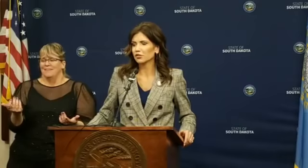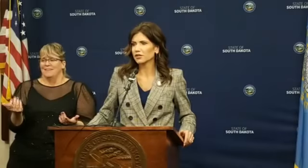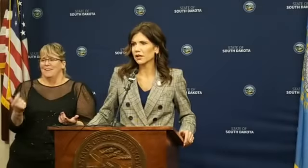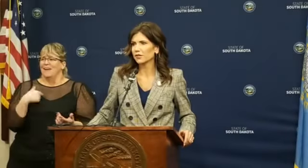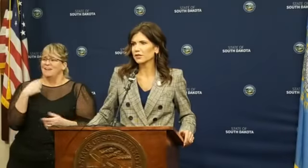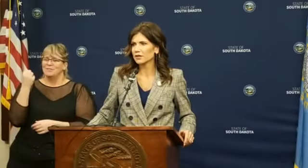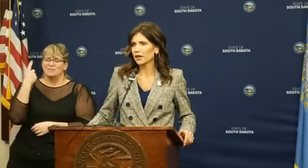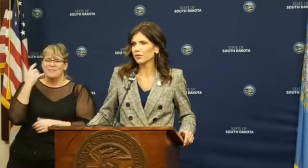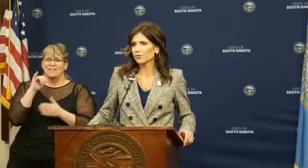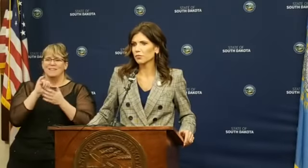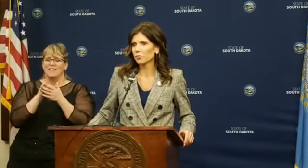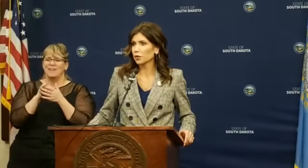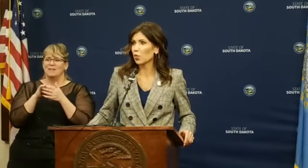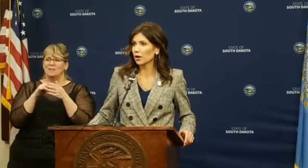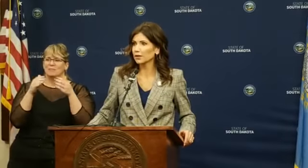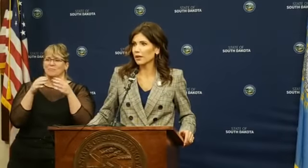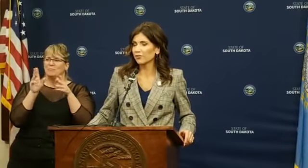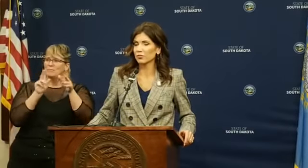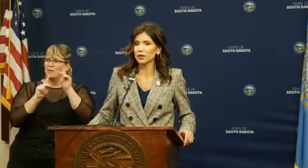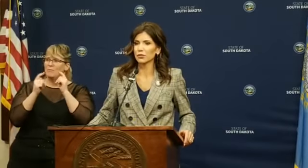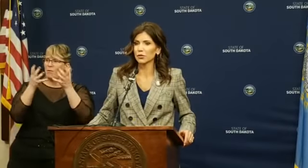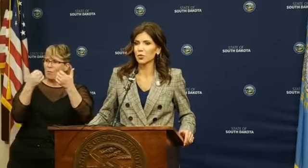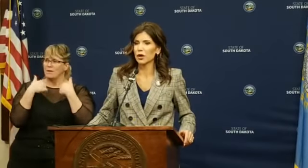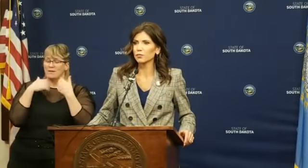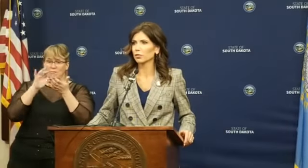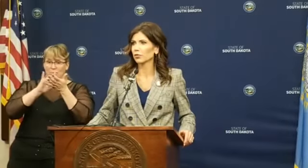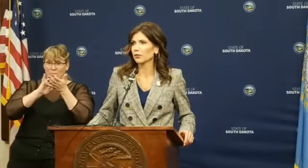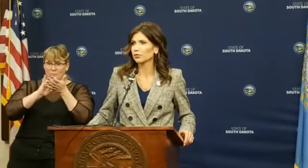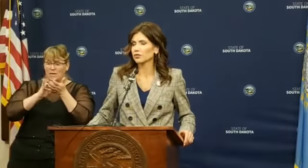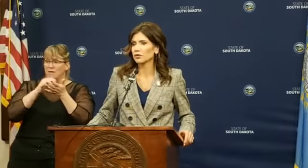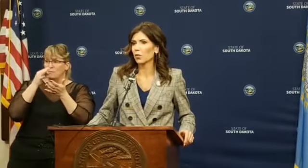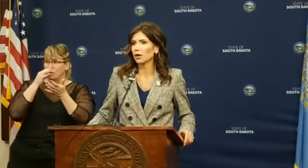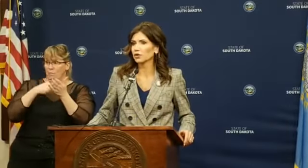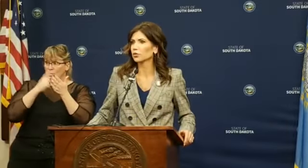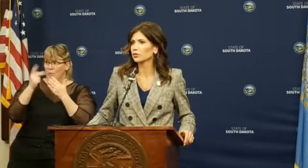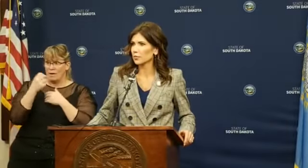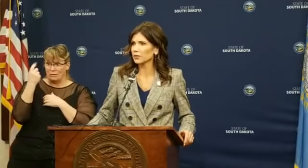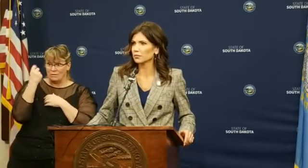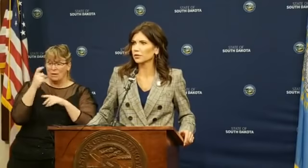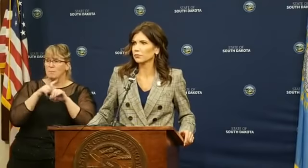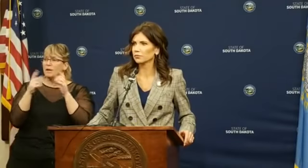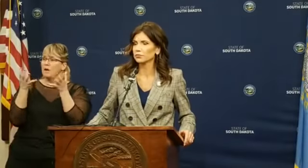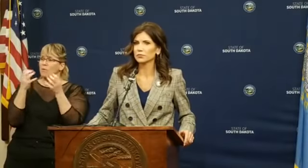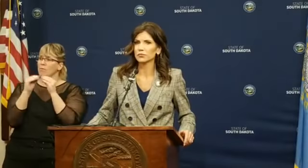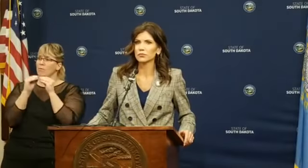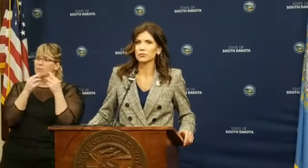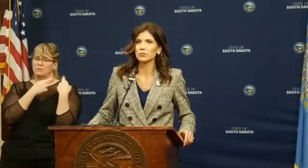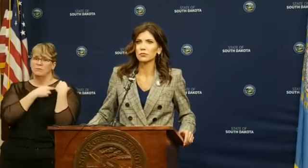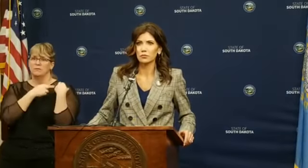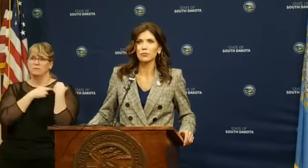understand the desire of the public wanting to have a medical marijuana program. Just I want to do it responsibly.